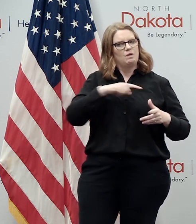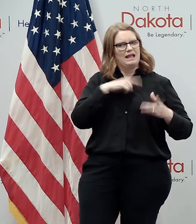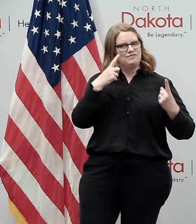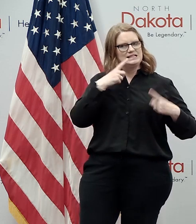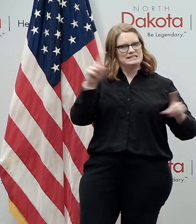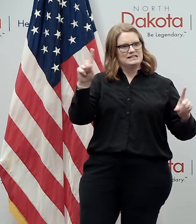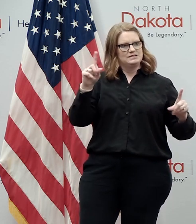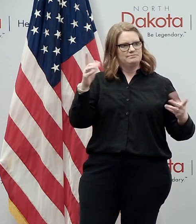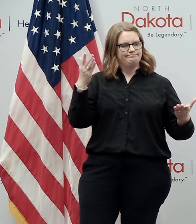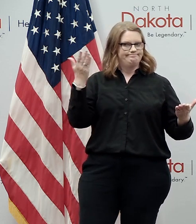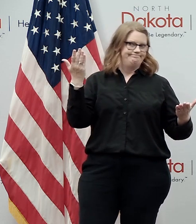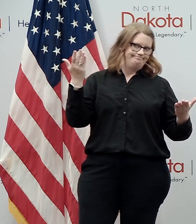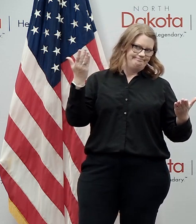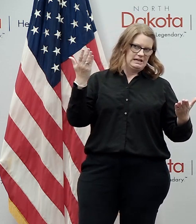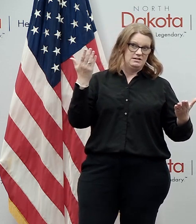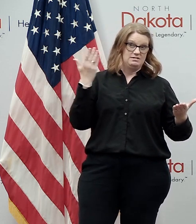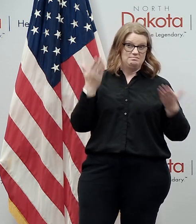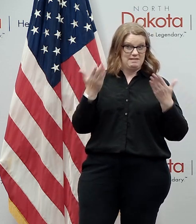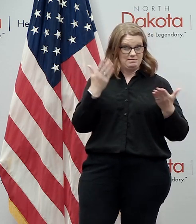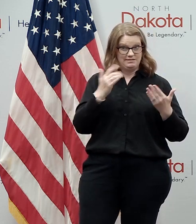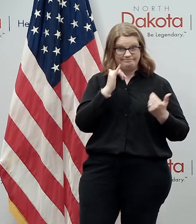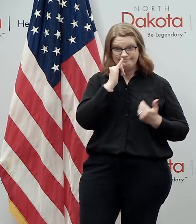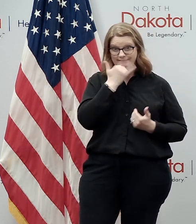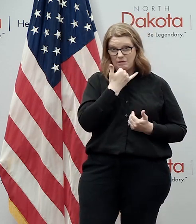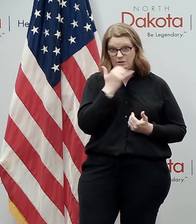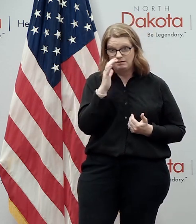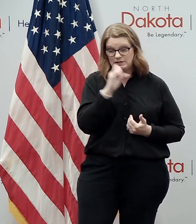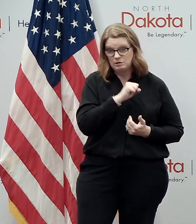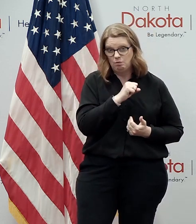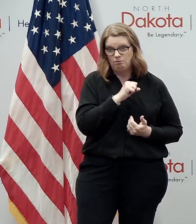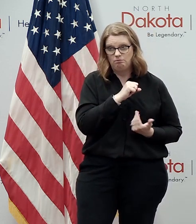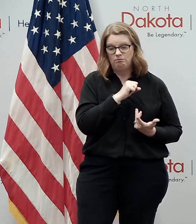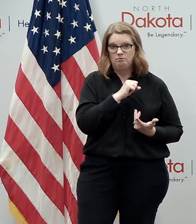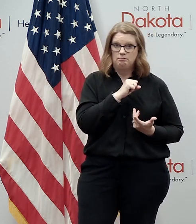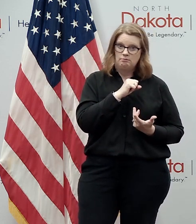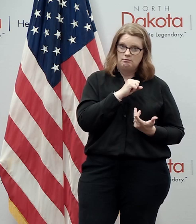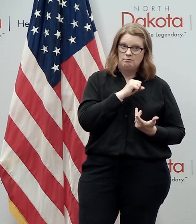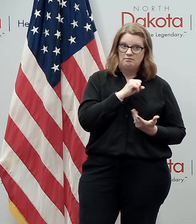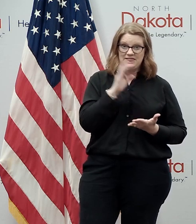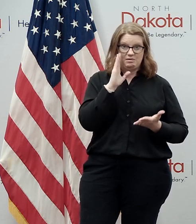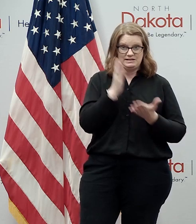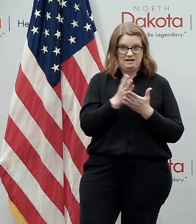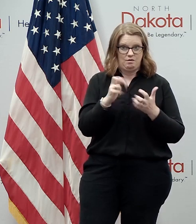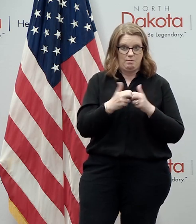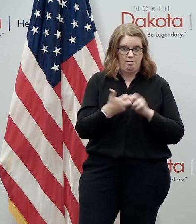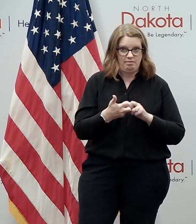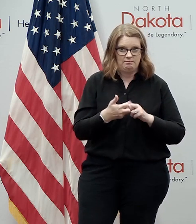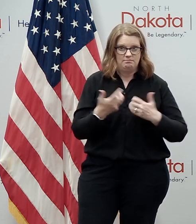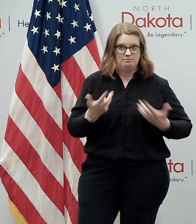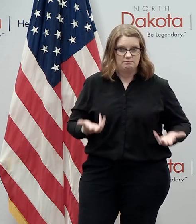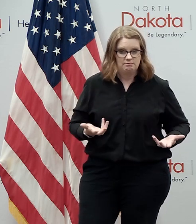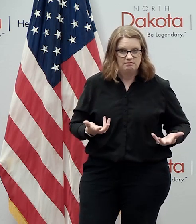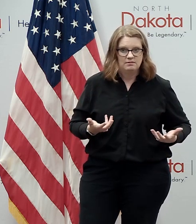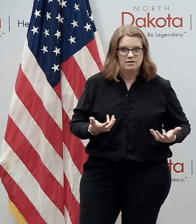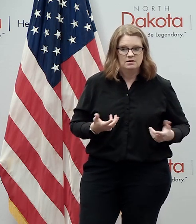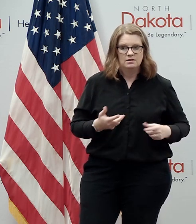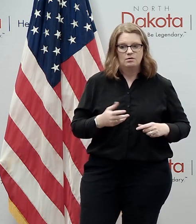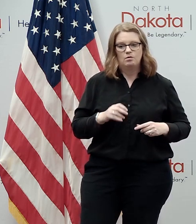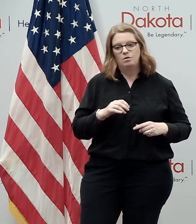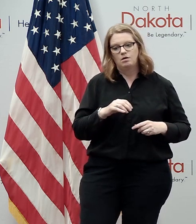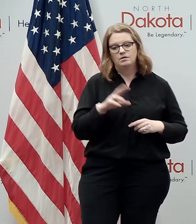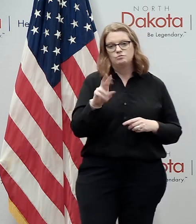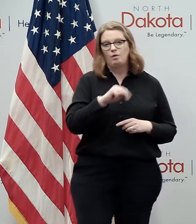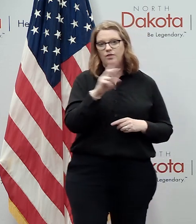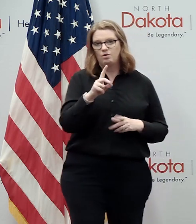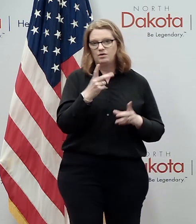people might incorrectly assume that it was uh there was you know there was never a problem as opposed to north dakota handled it in